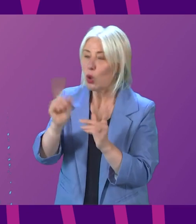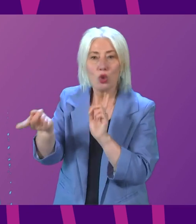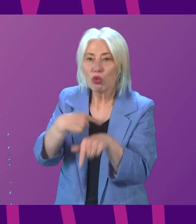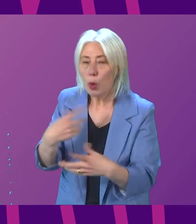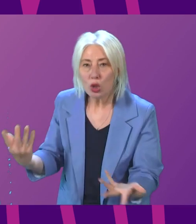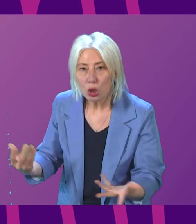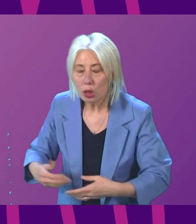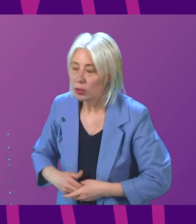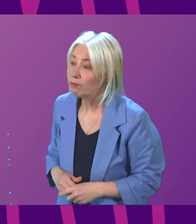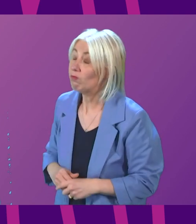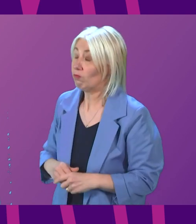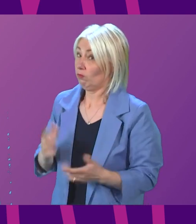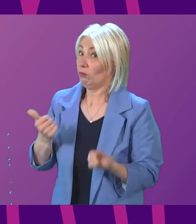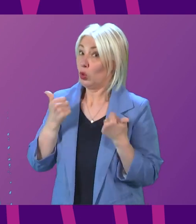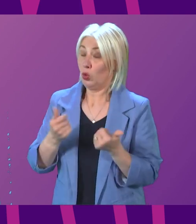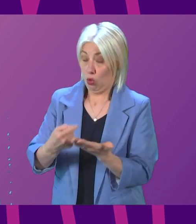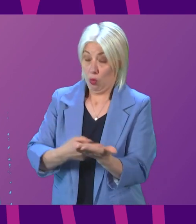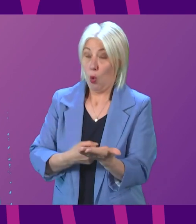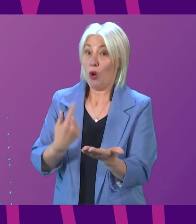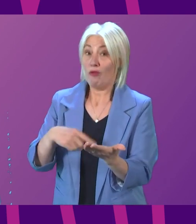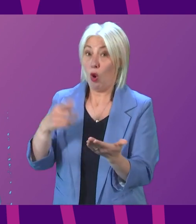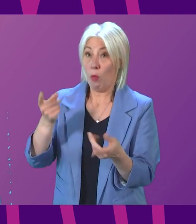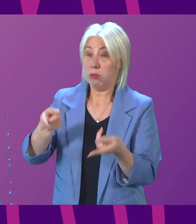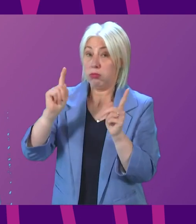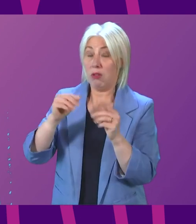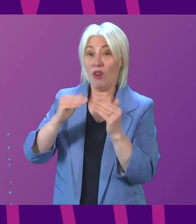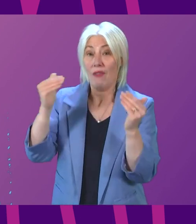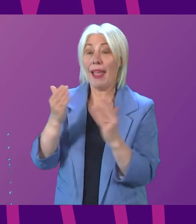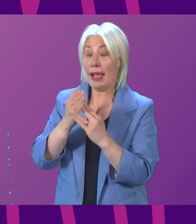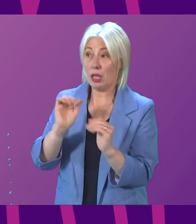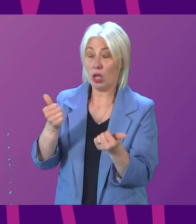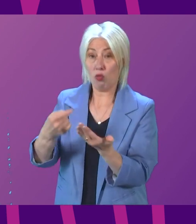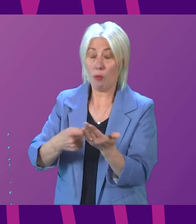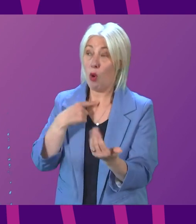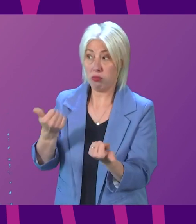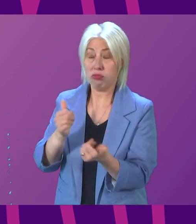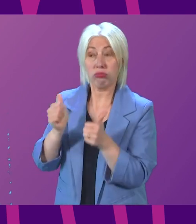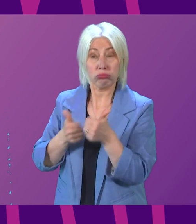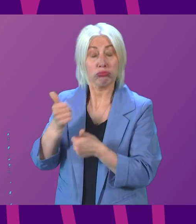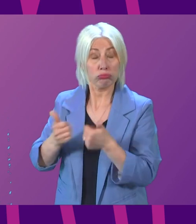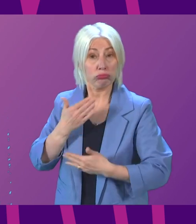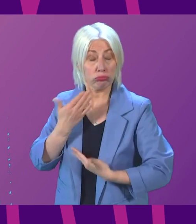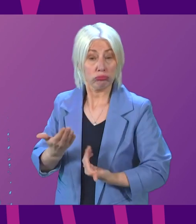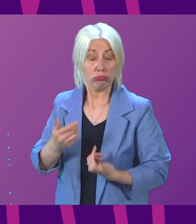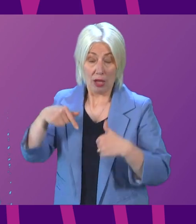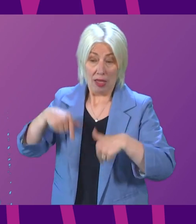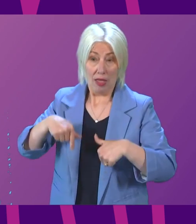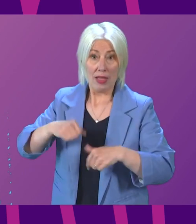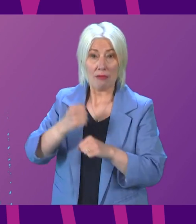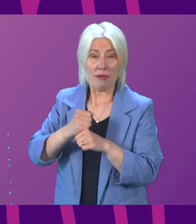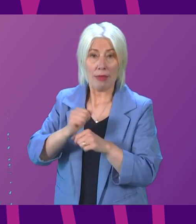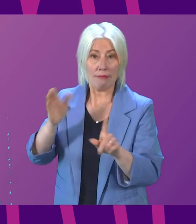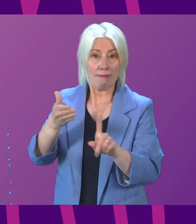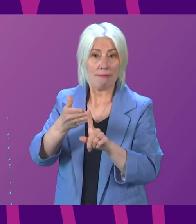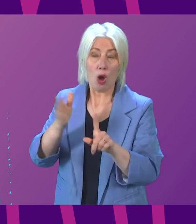I very much welcome the report published yesterday by the Commissioner for Fair Access. It is of course this Government's ambition that